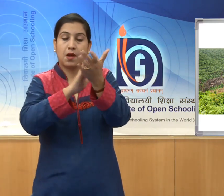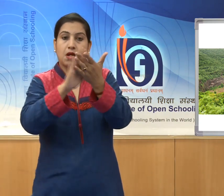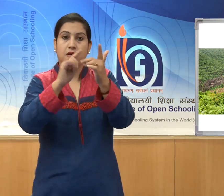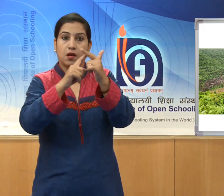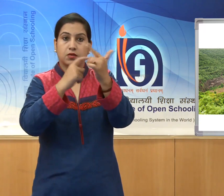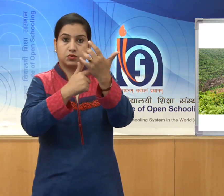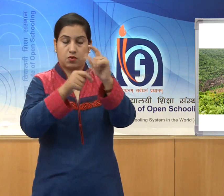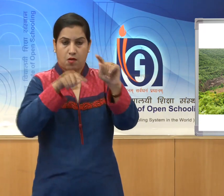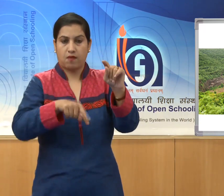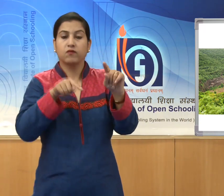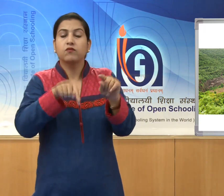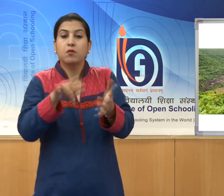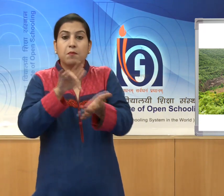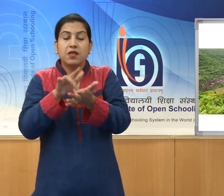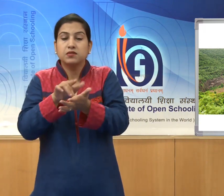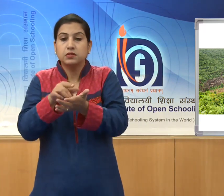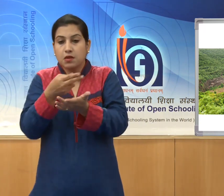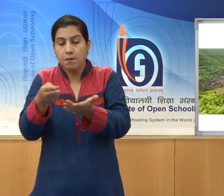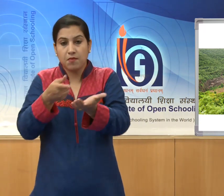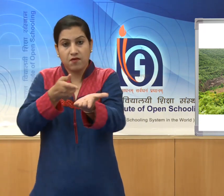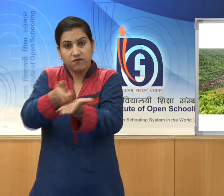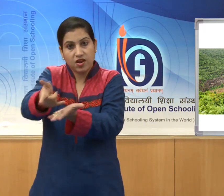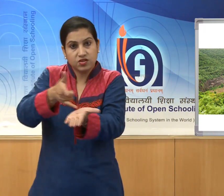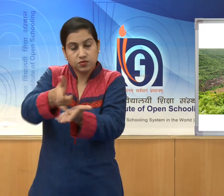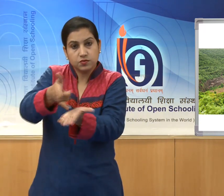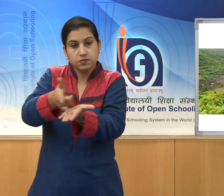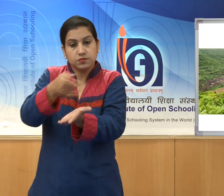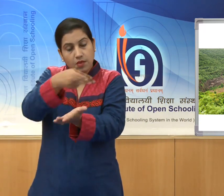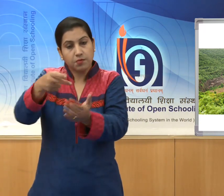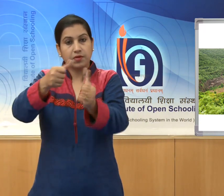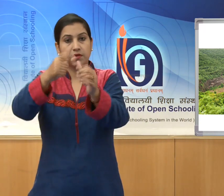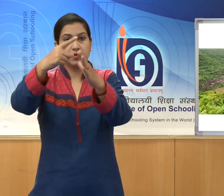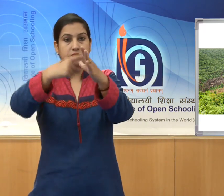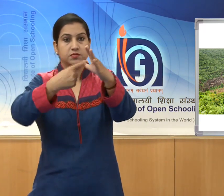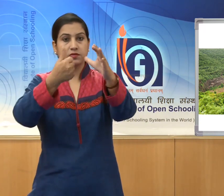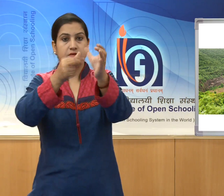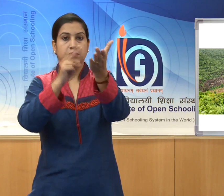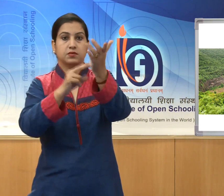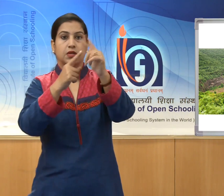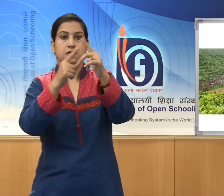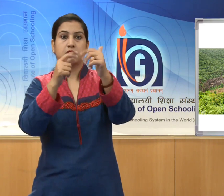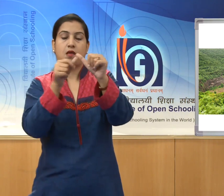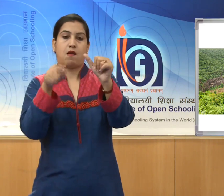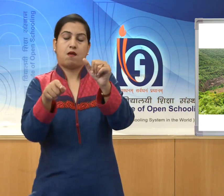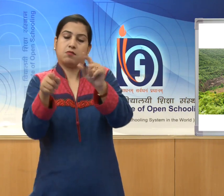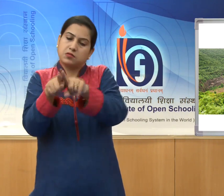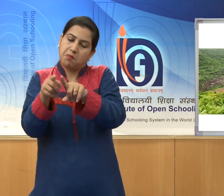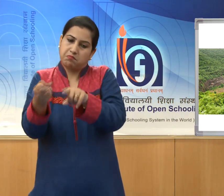The caves are named after the nearby village Ajanta. The caves